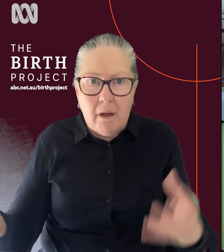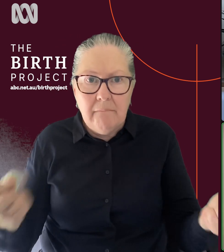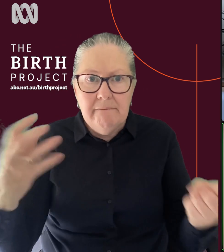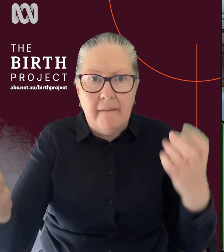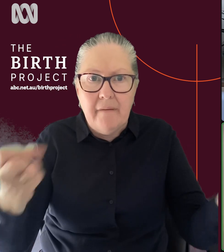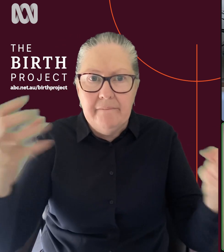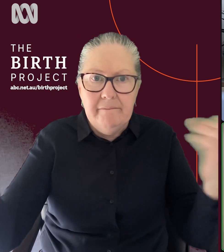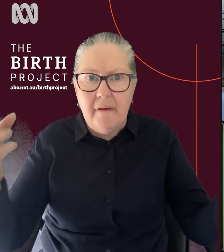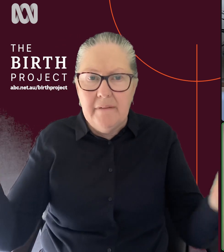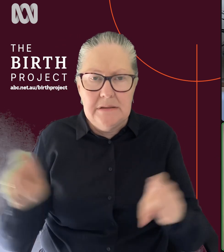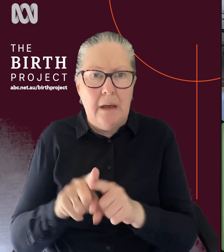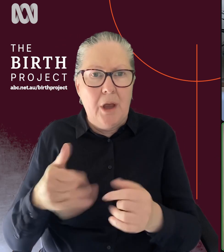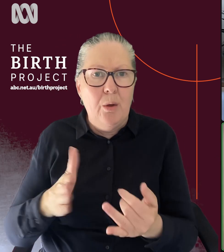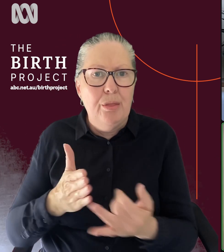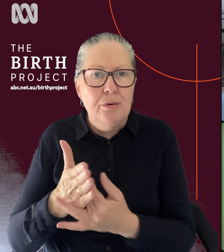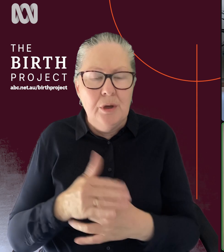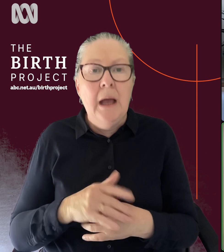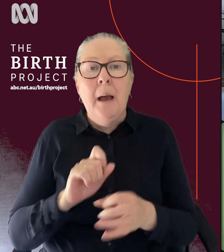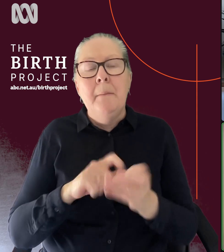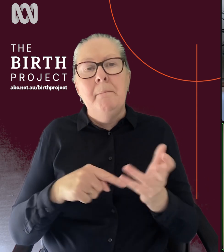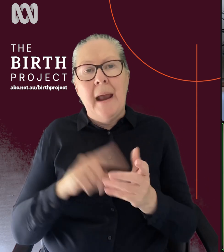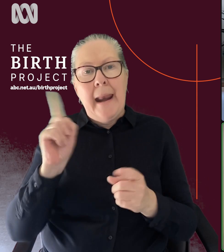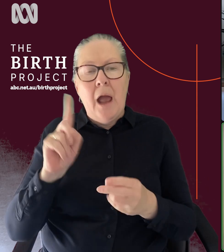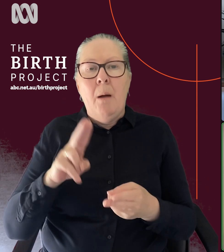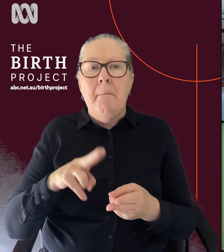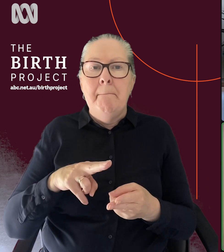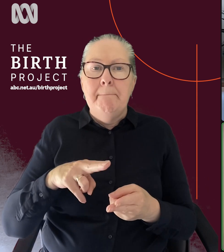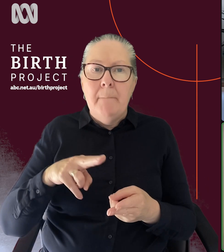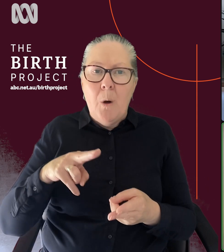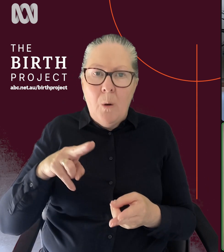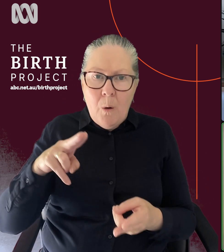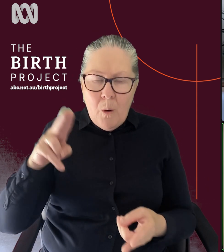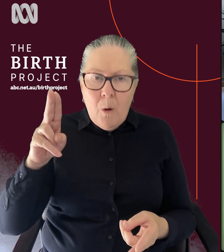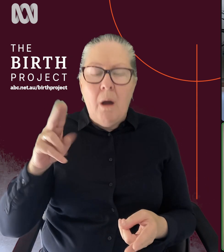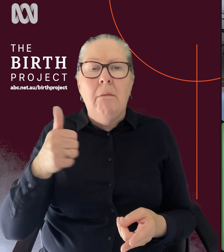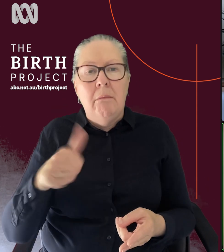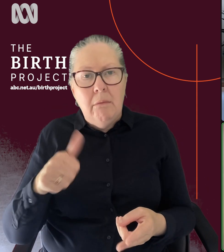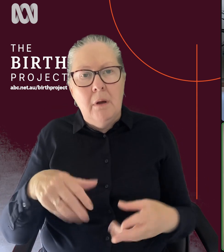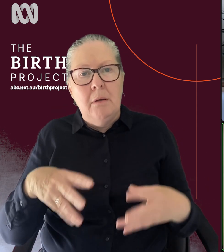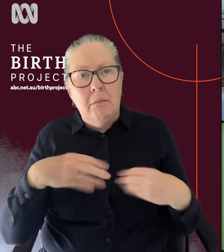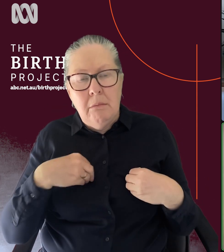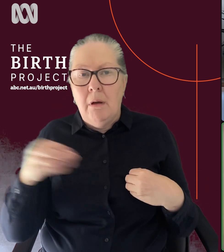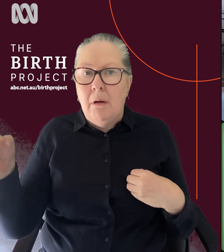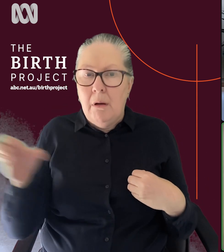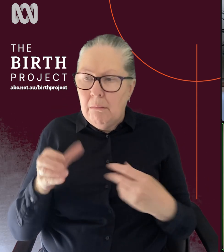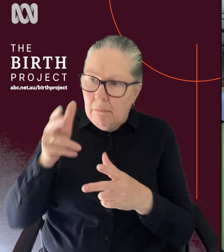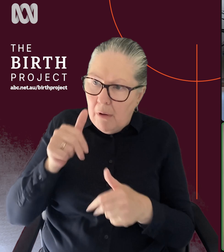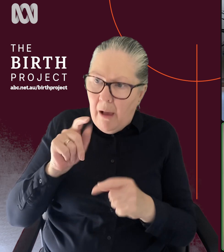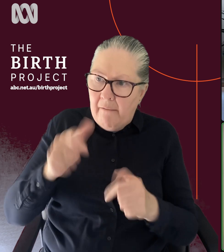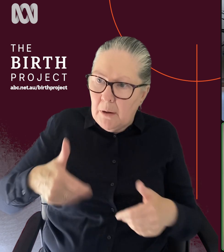that. Um, but I think in the same way that there's a sort of surge in kind of embracing postpartum and postpartum doulas and support, I feel like